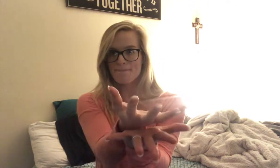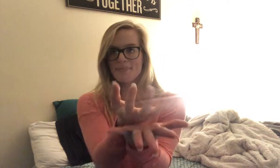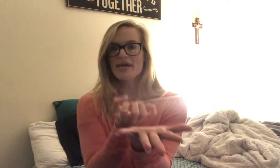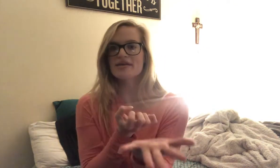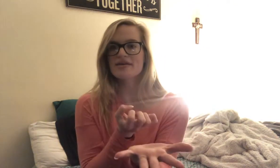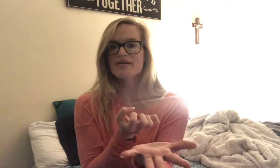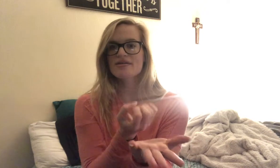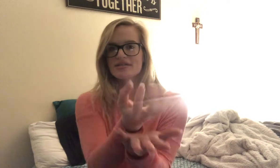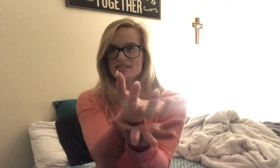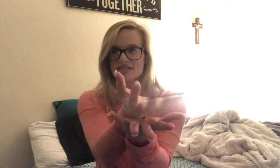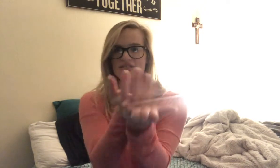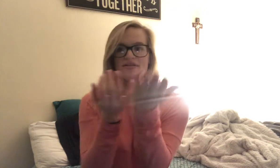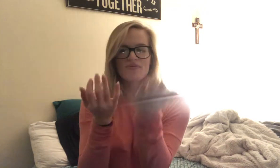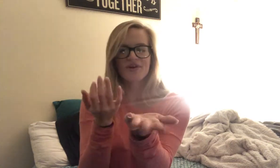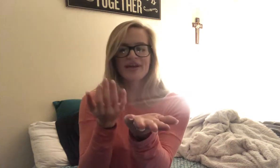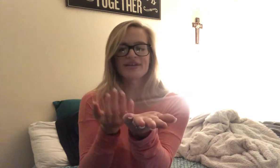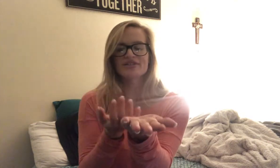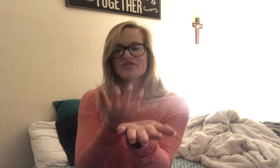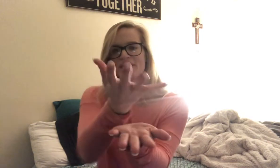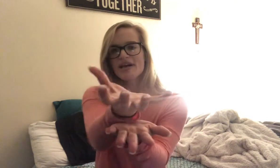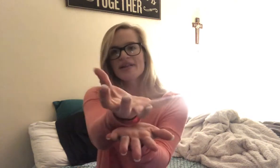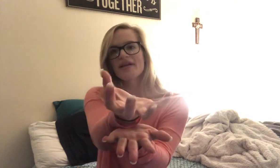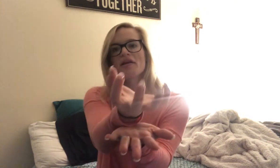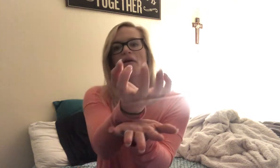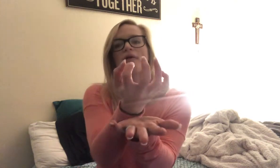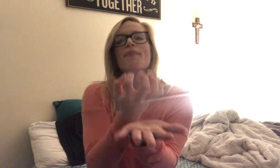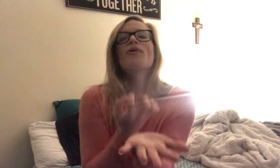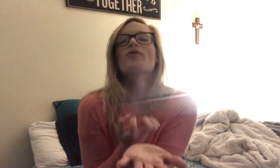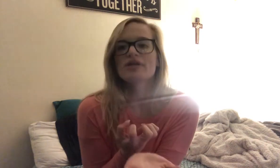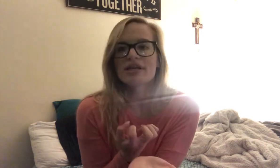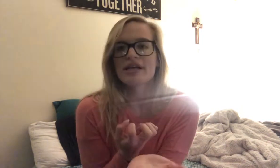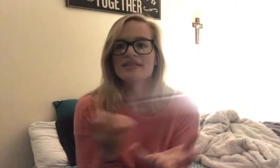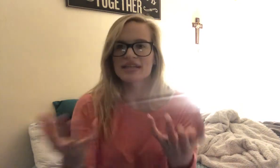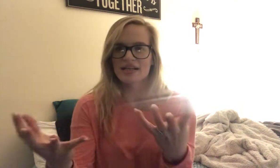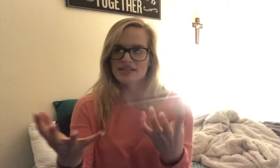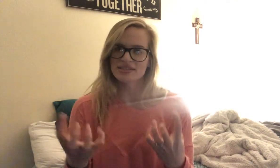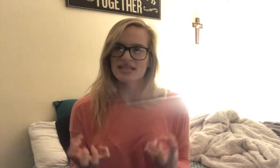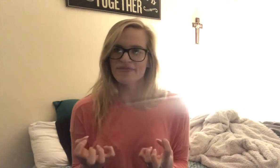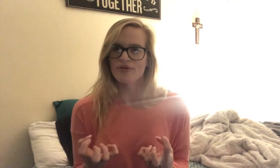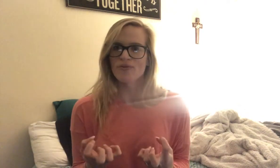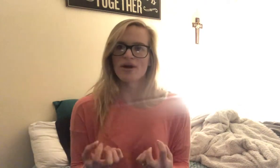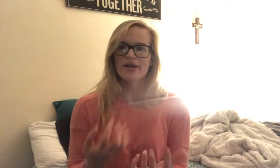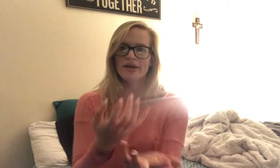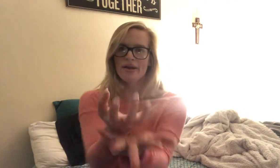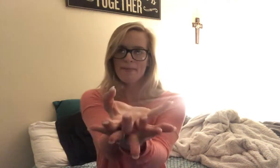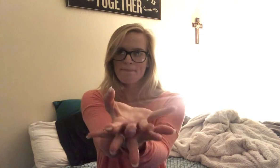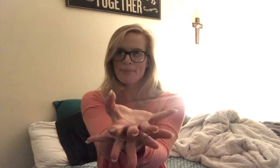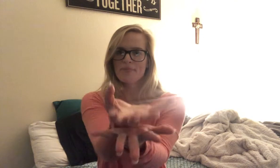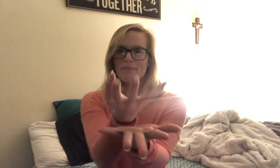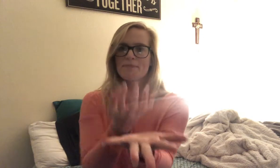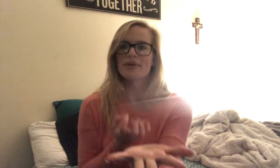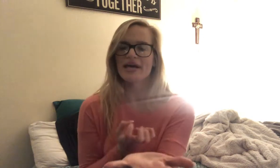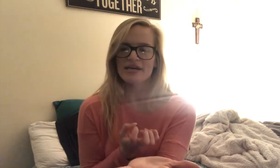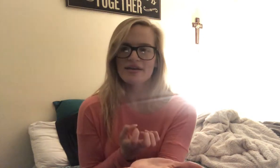Begging. It's just. One hand straight. And then. Pull it in. kind of like the sign for want. But. Beg.